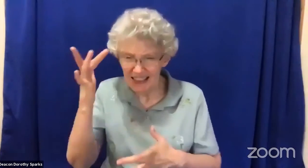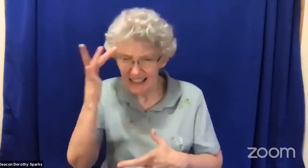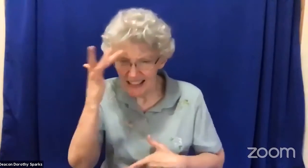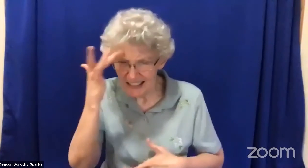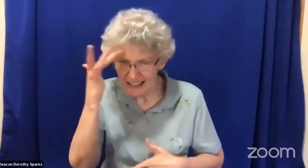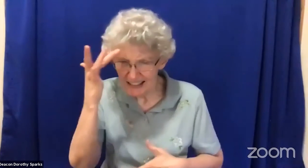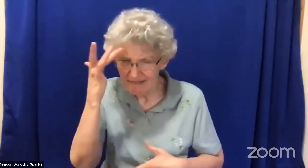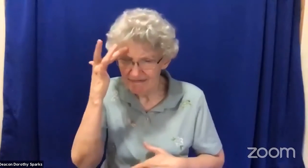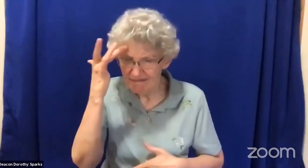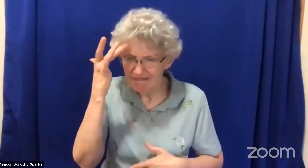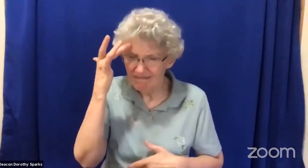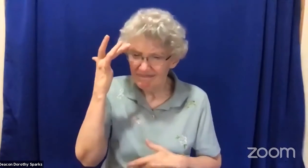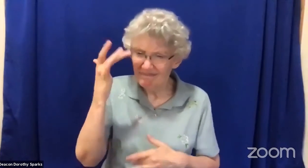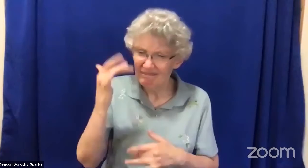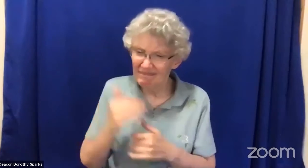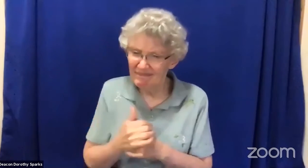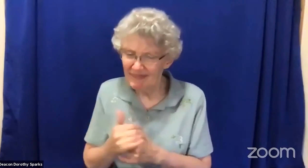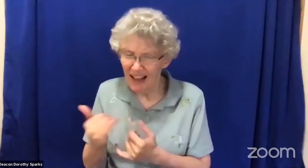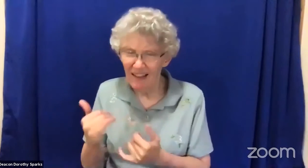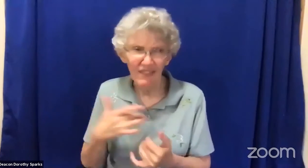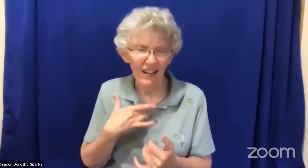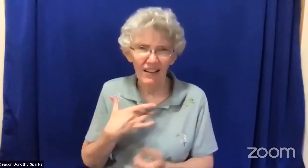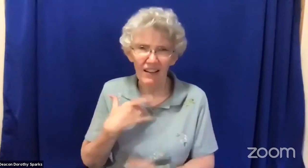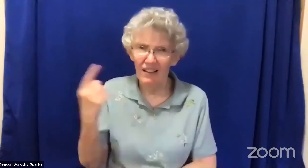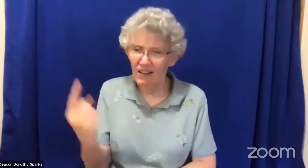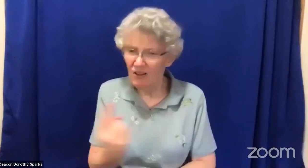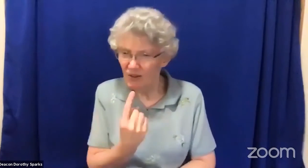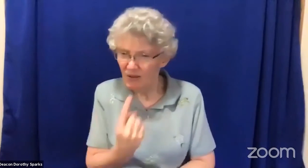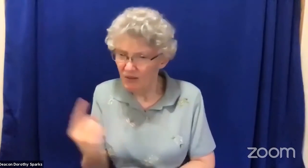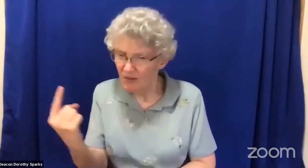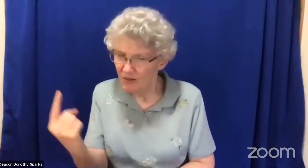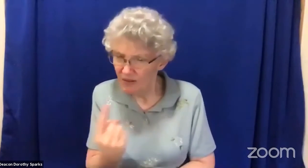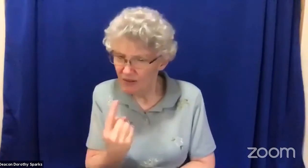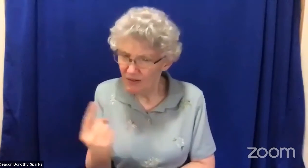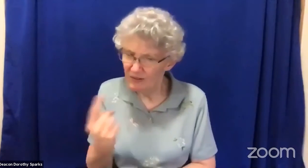people are sick and now many people die alone